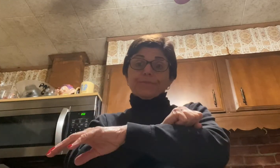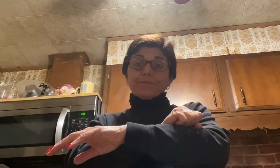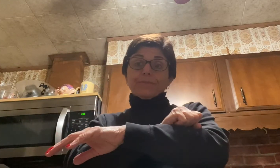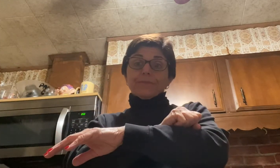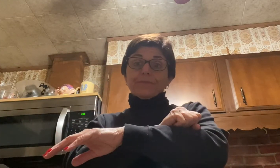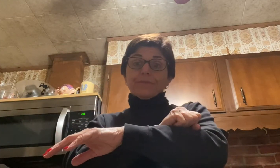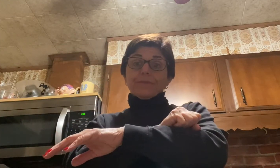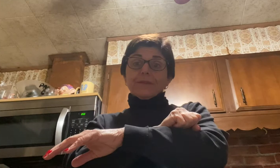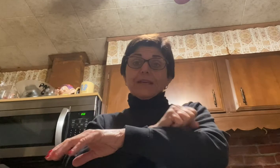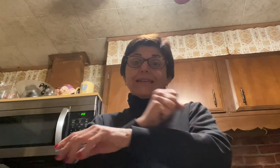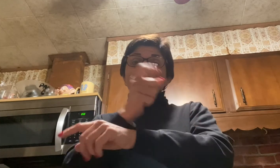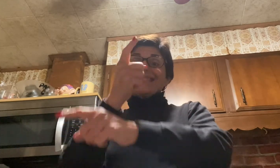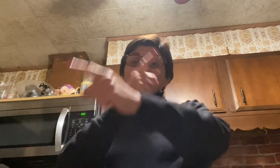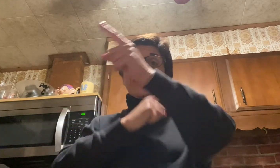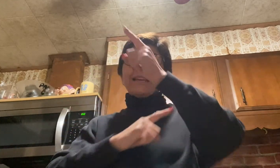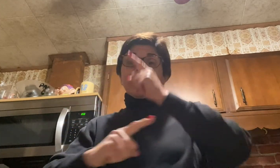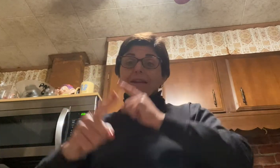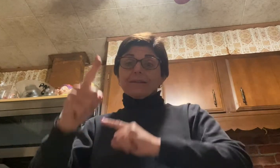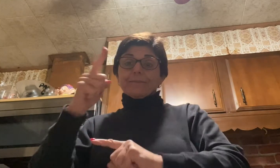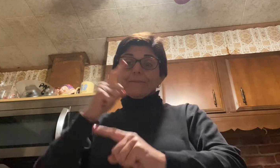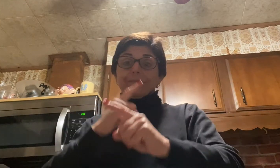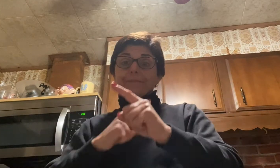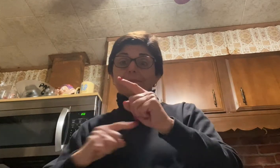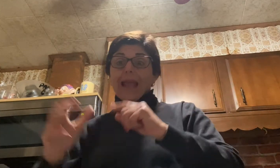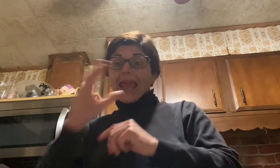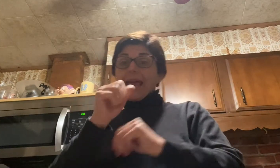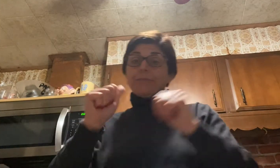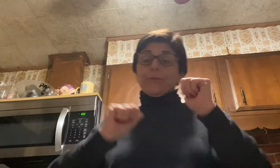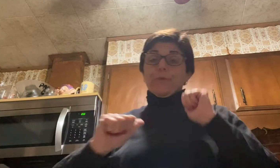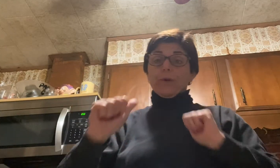signing and performing.